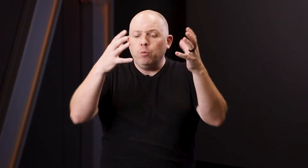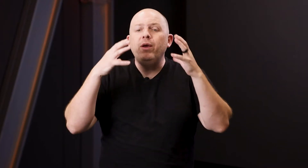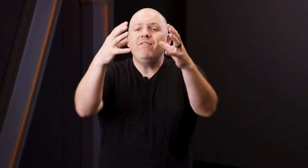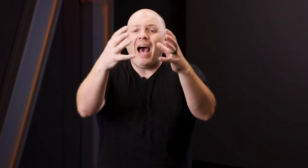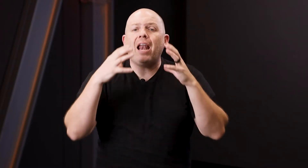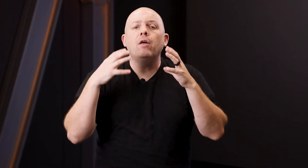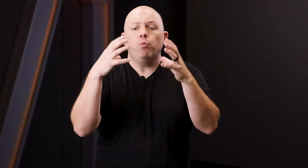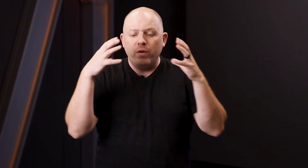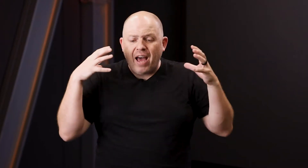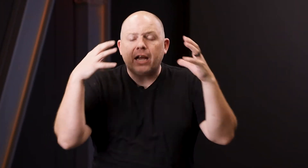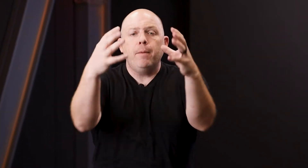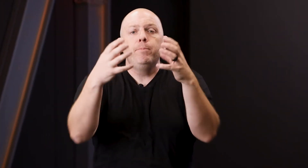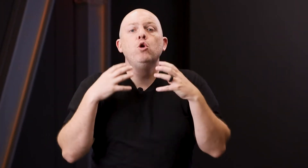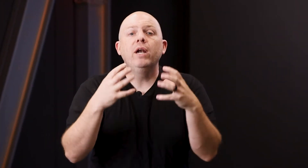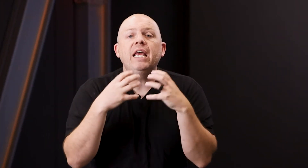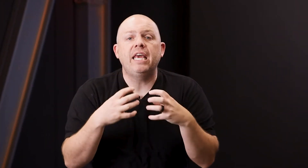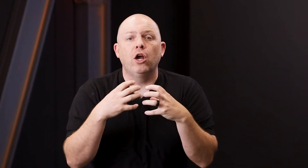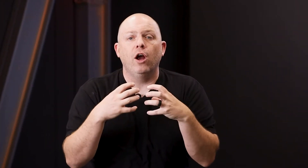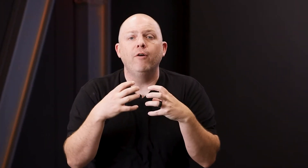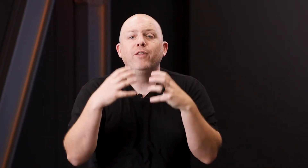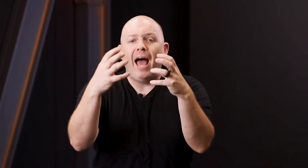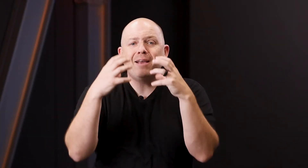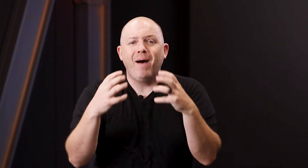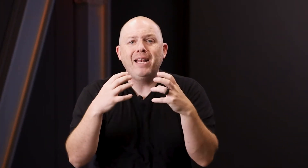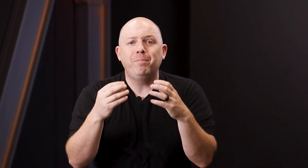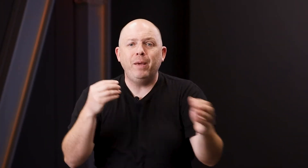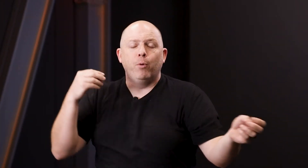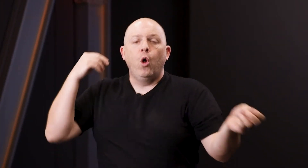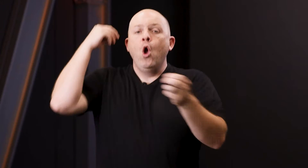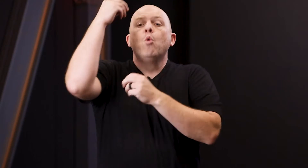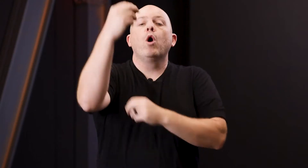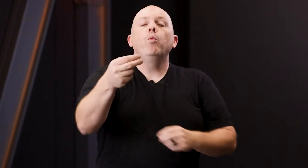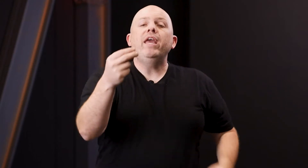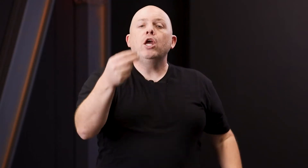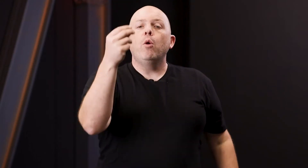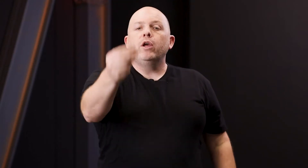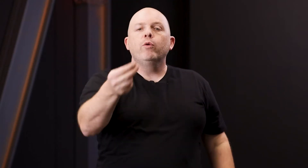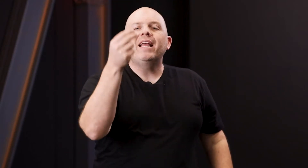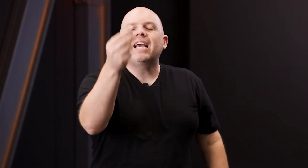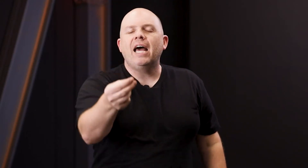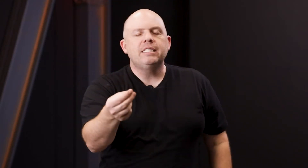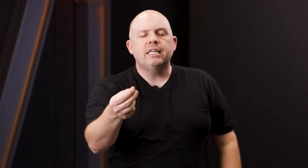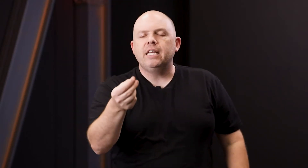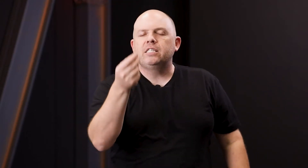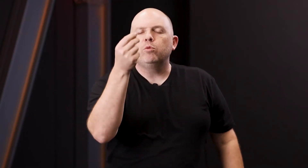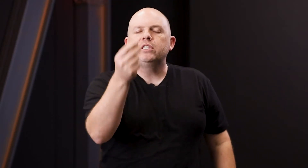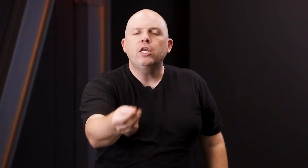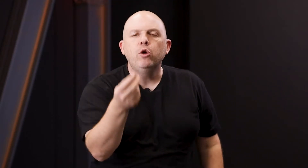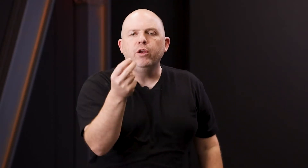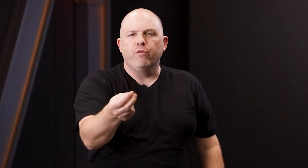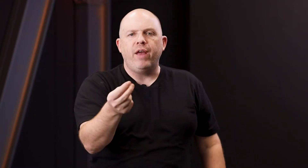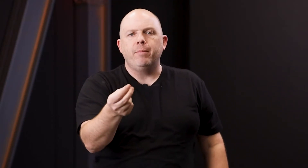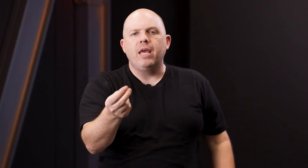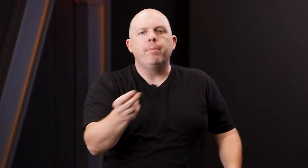we've got a community here of like-minded people where we can go and create the kind of success that will set you and your family up